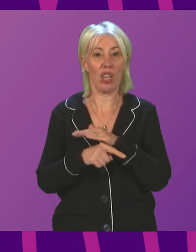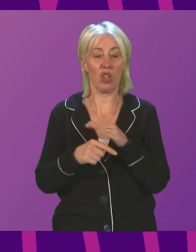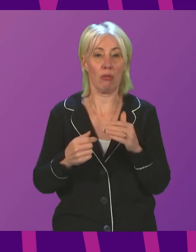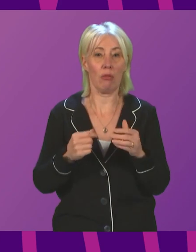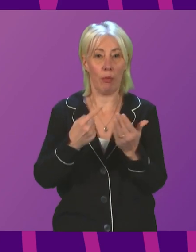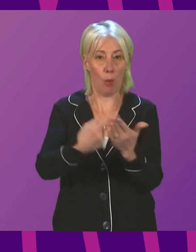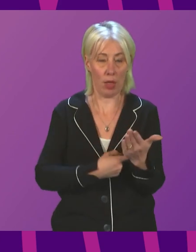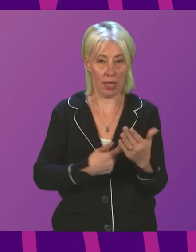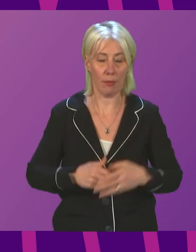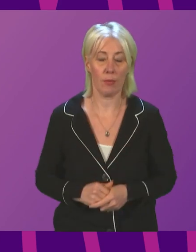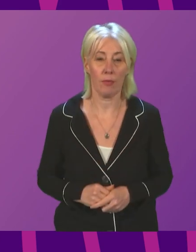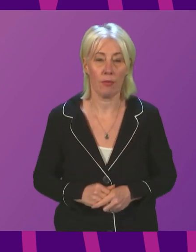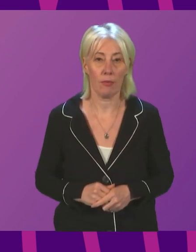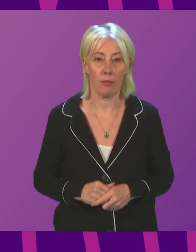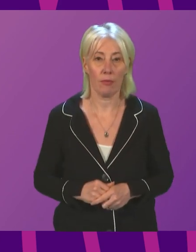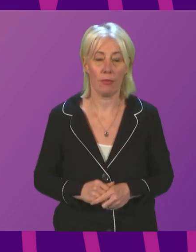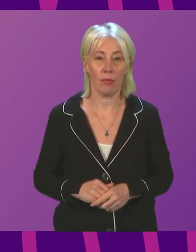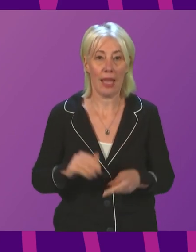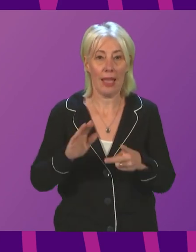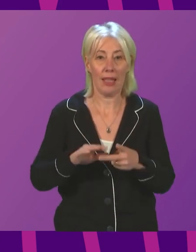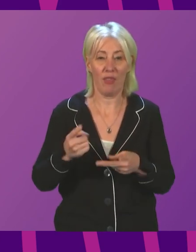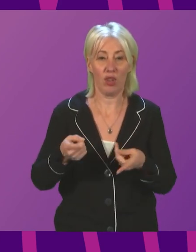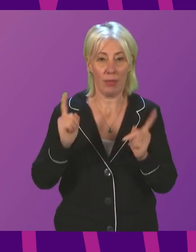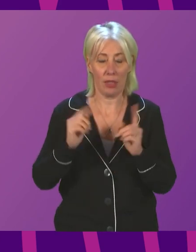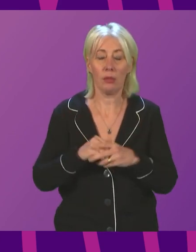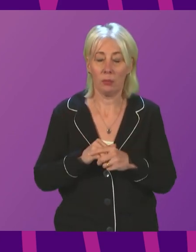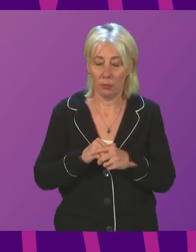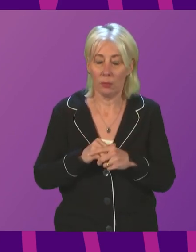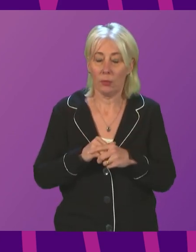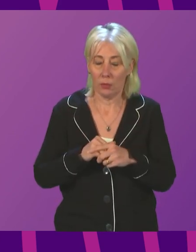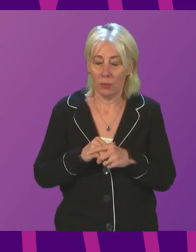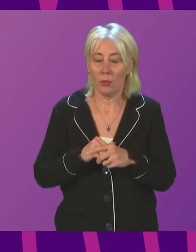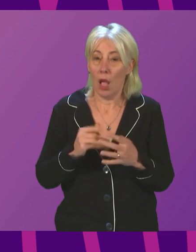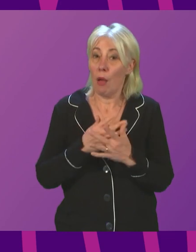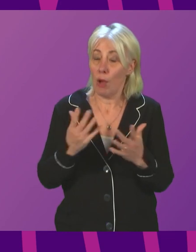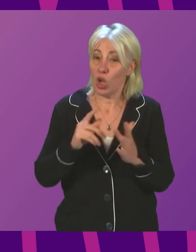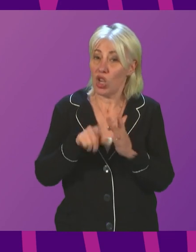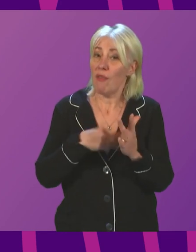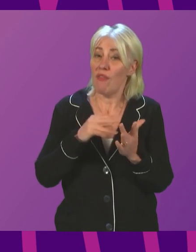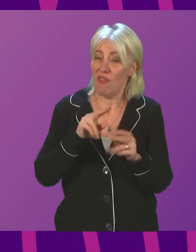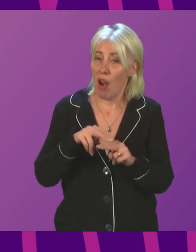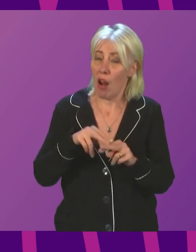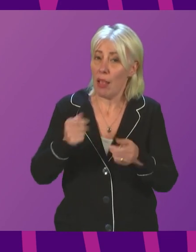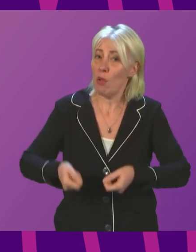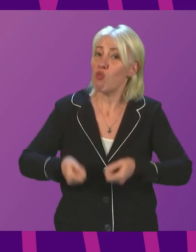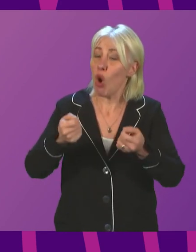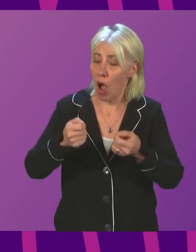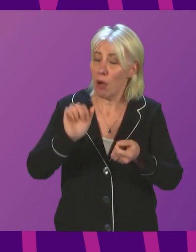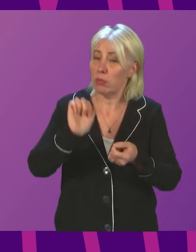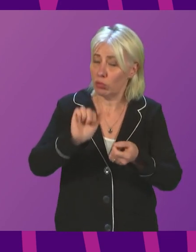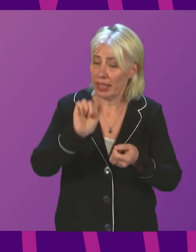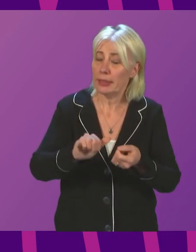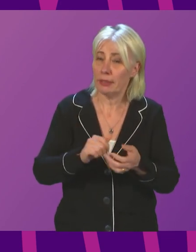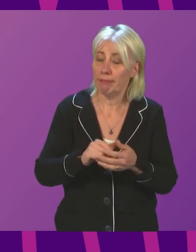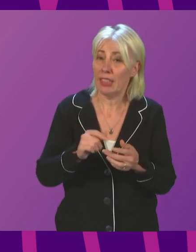Minister Balfour. Prime Minister Balfour. Many of the issues that Mr Fairley raises are connected to the